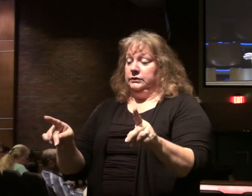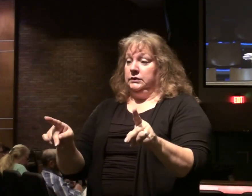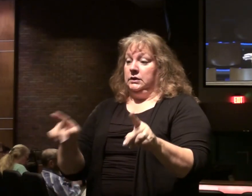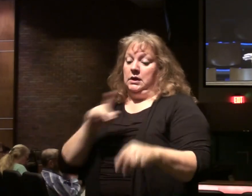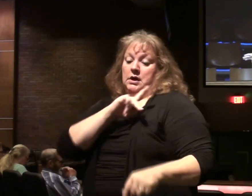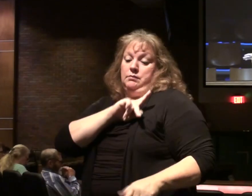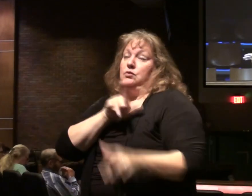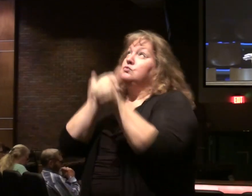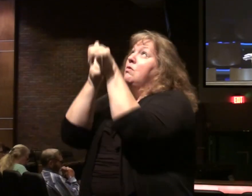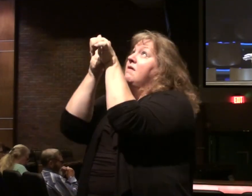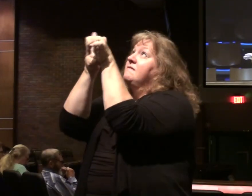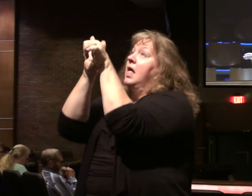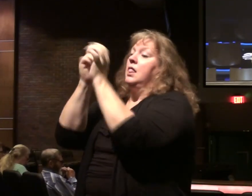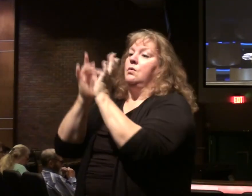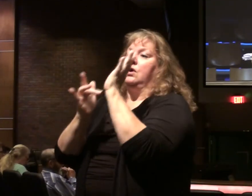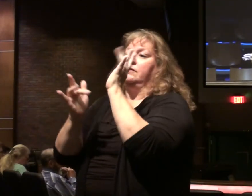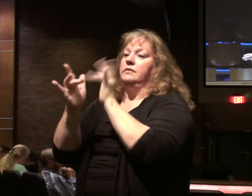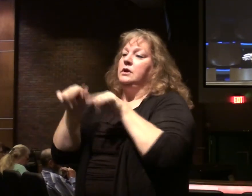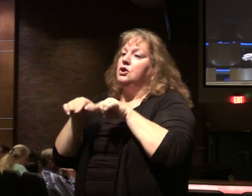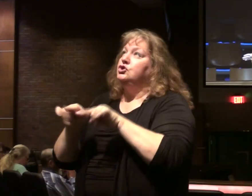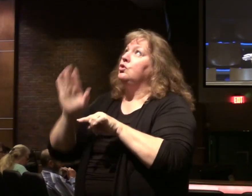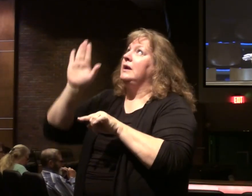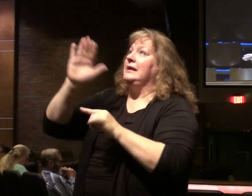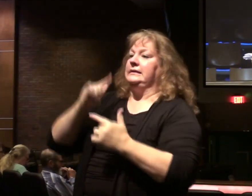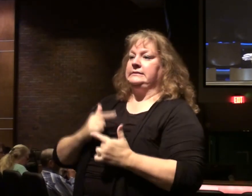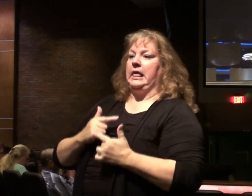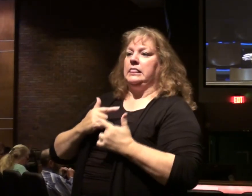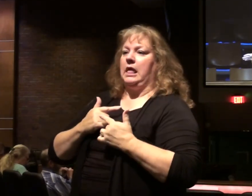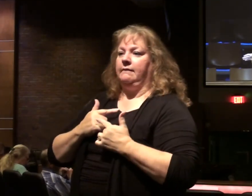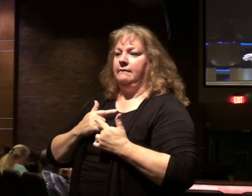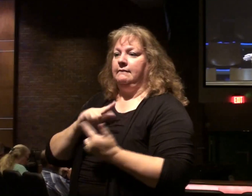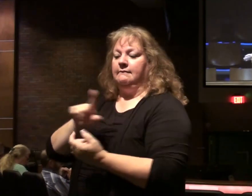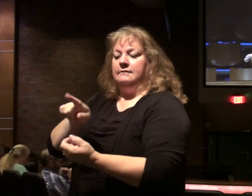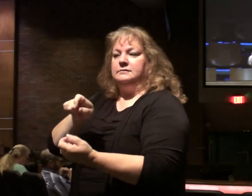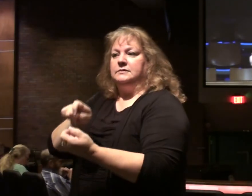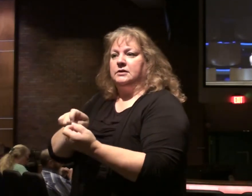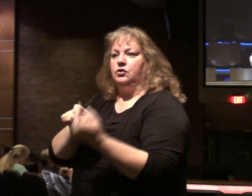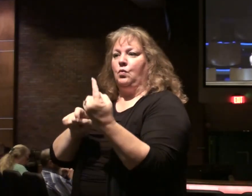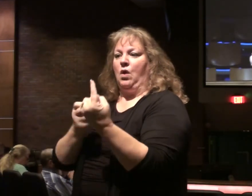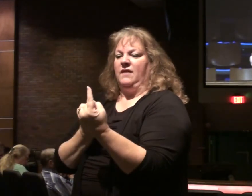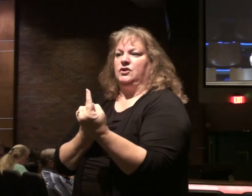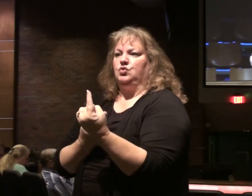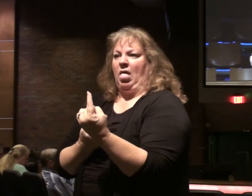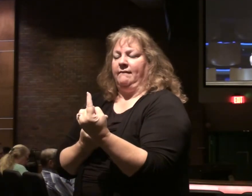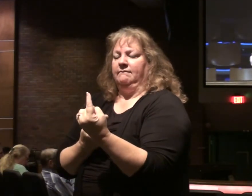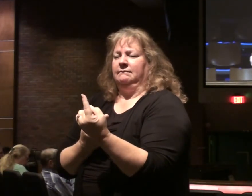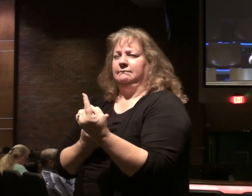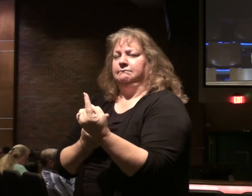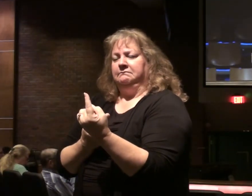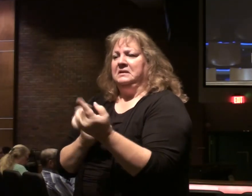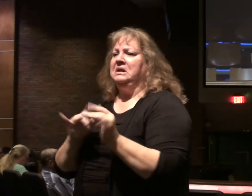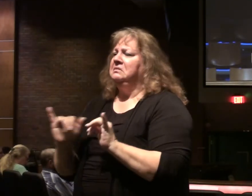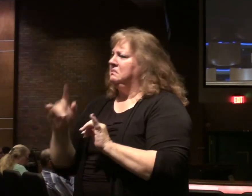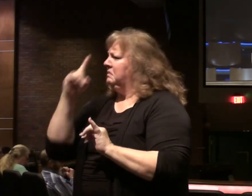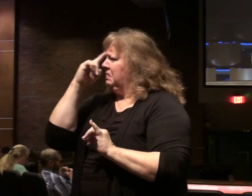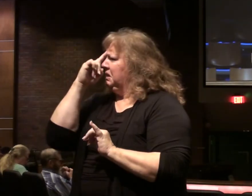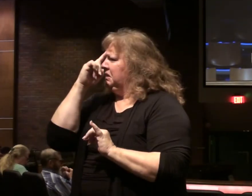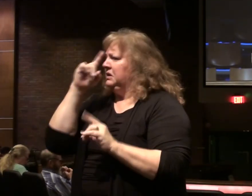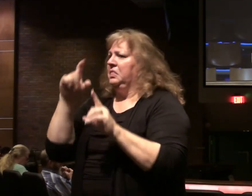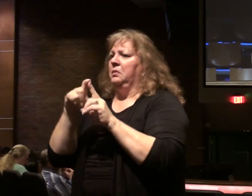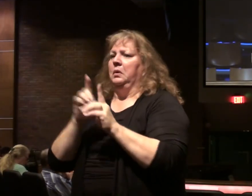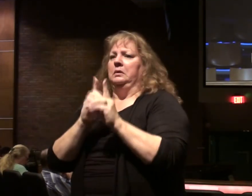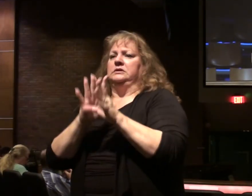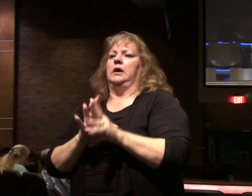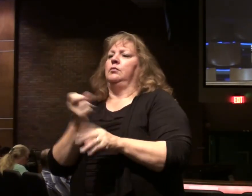personal follower of Jesus during his life, especially one of the 12. That's probably the common way many of us use the term